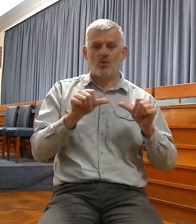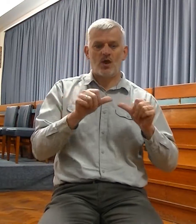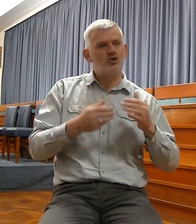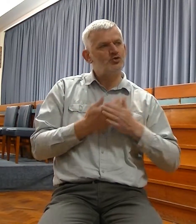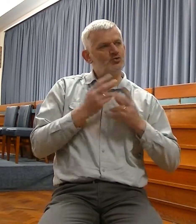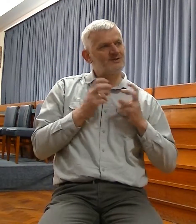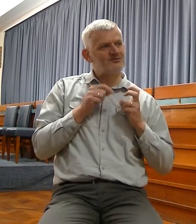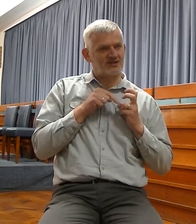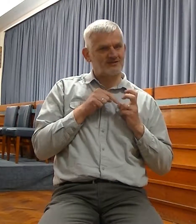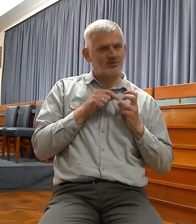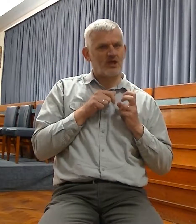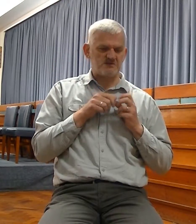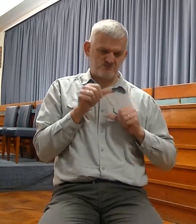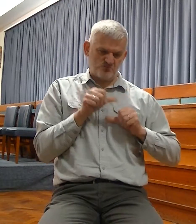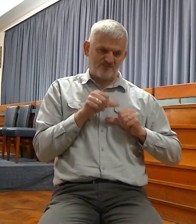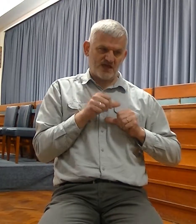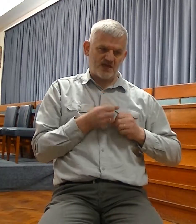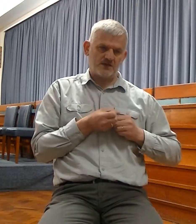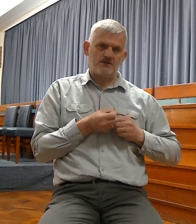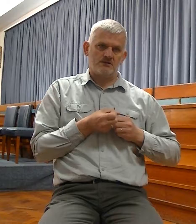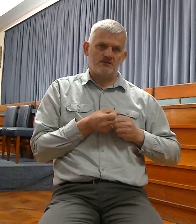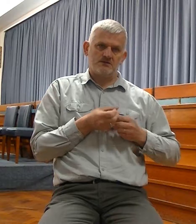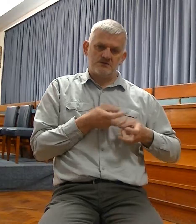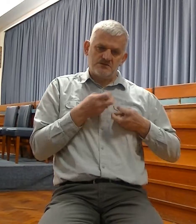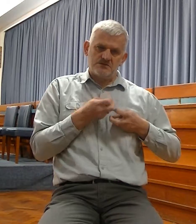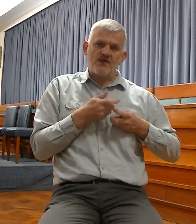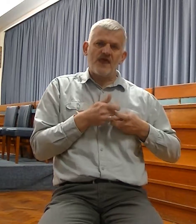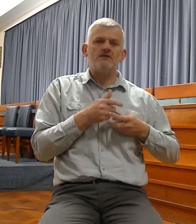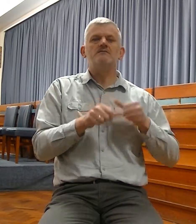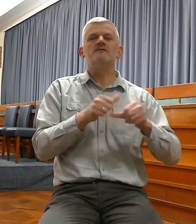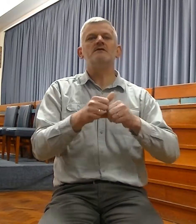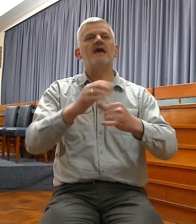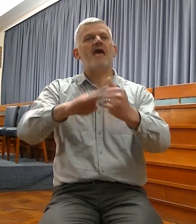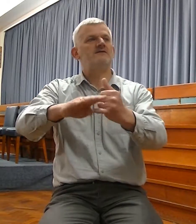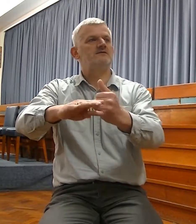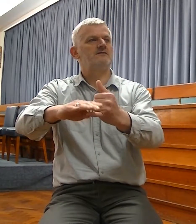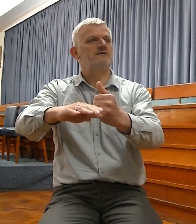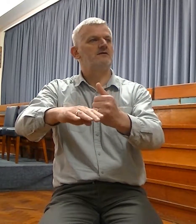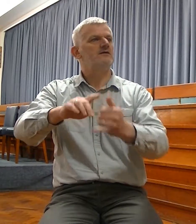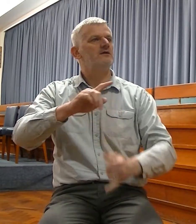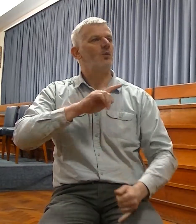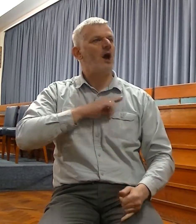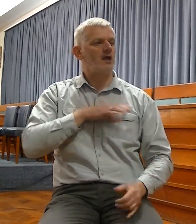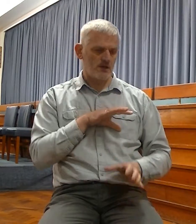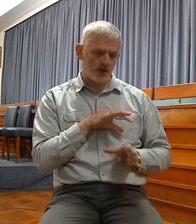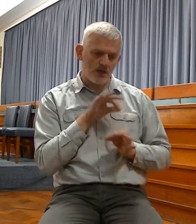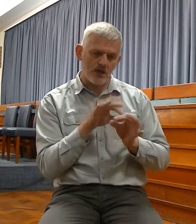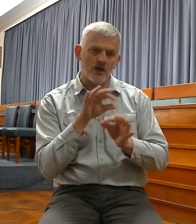end of the book, just gleaning those passages which speak of Christ for the Christian era.